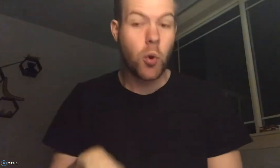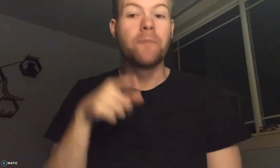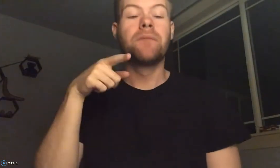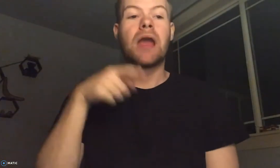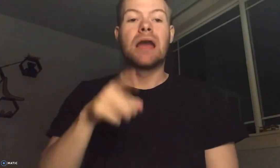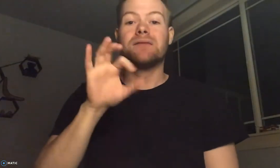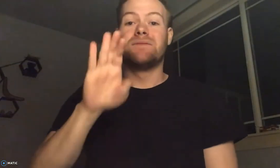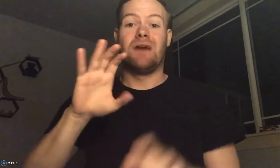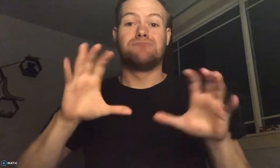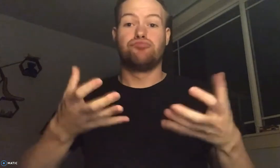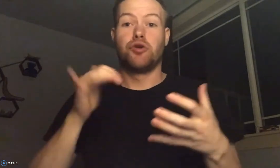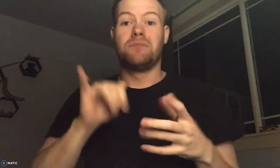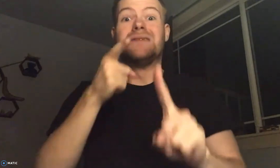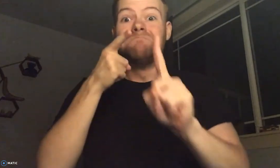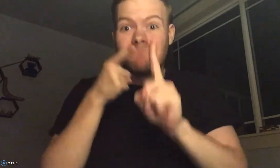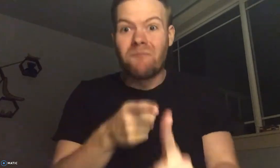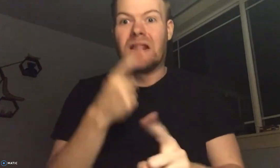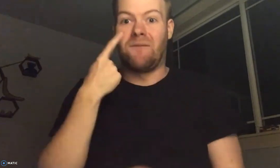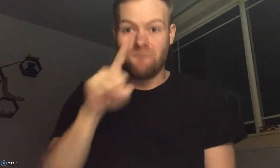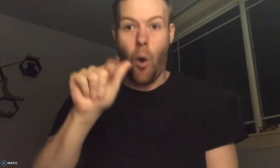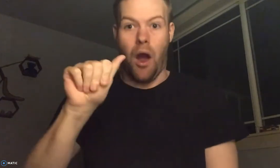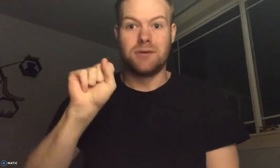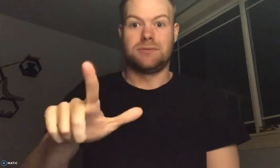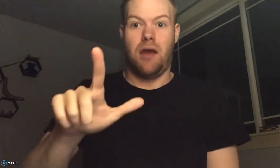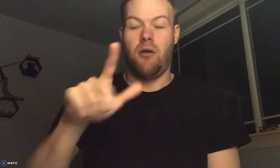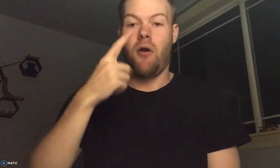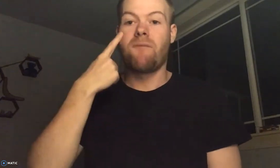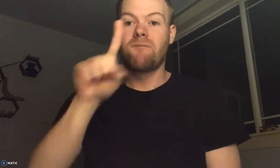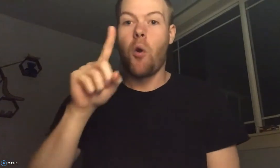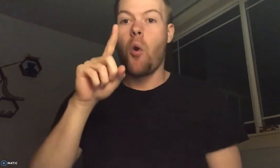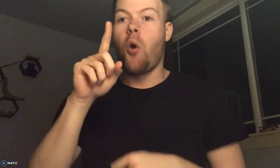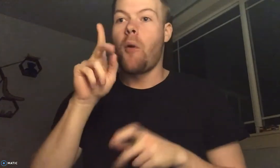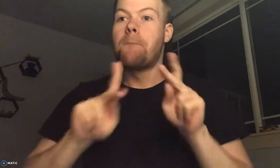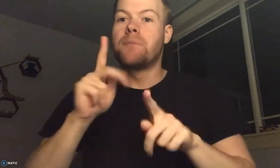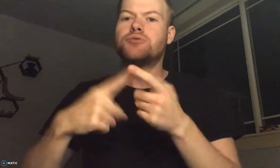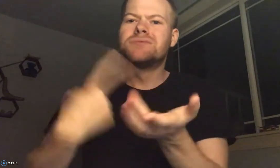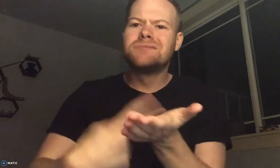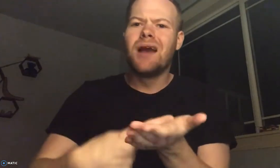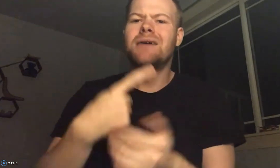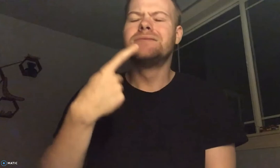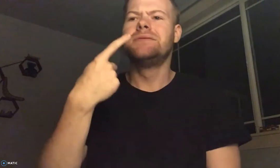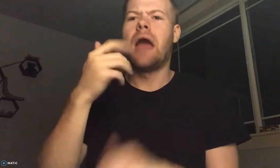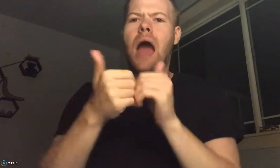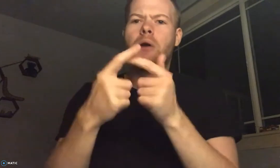So for all of you who don't know, ASL.That is a group that is specific for ASL.